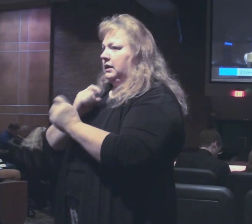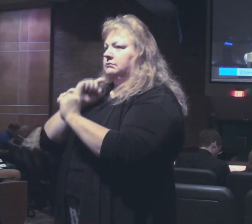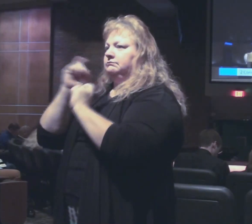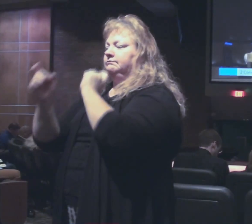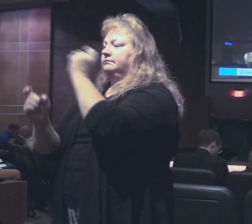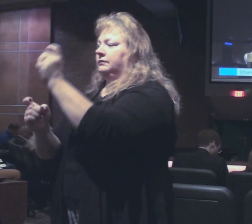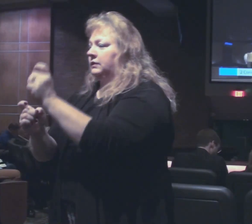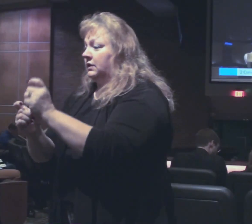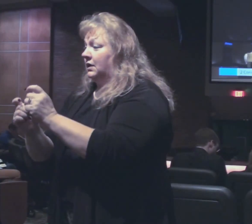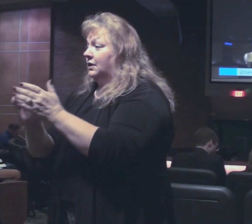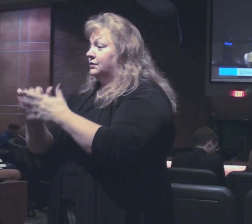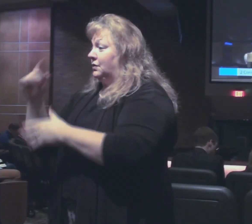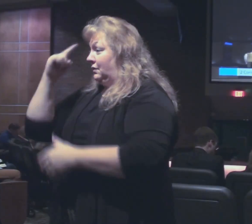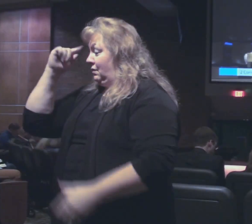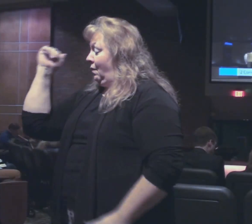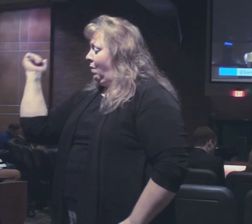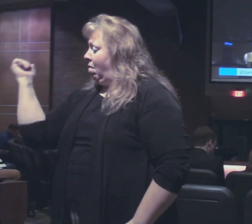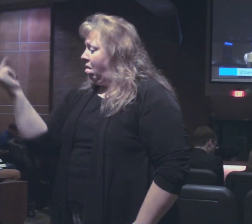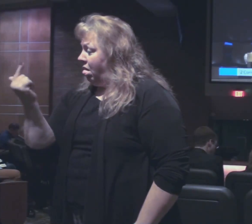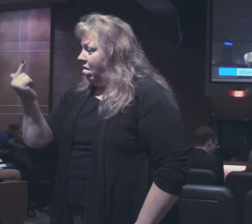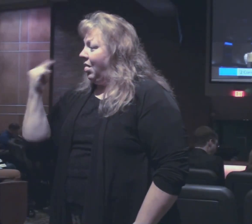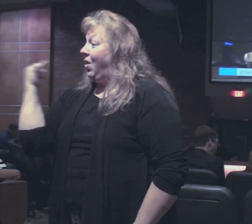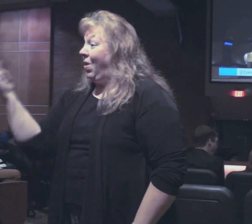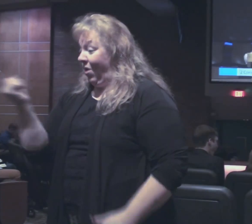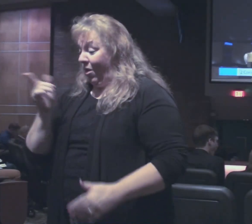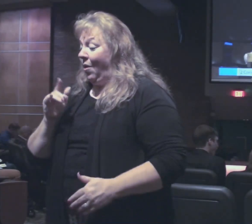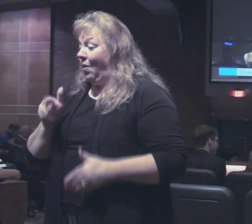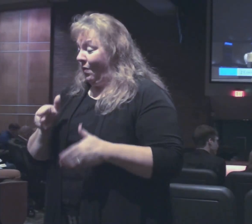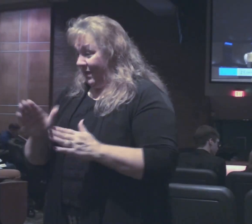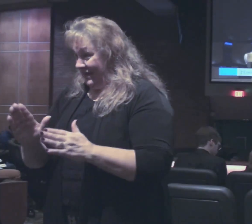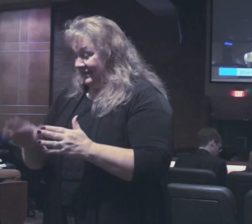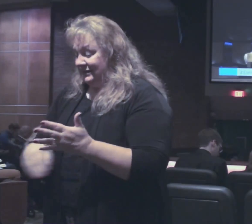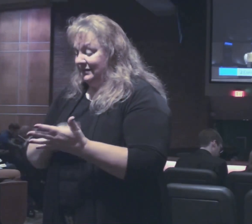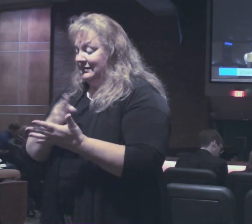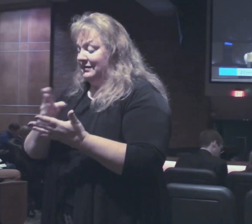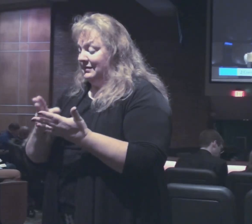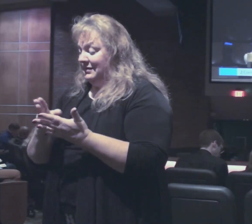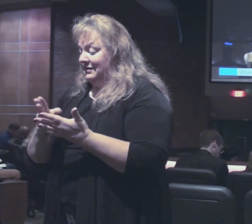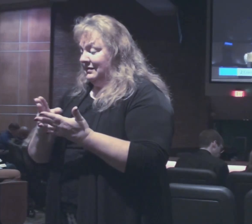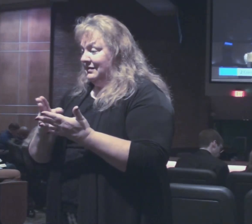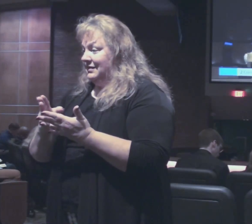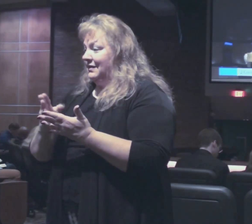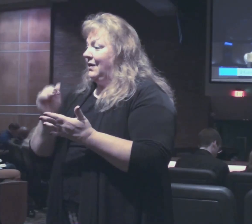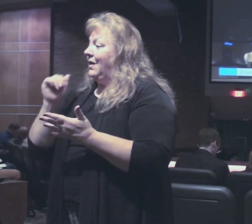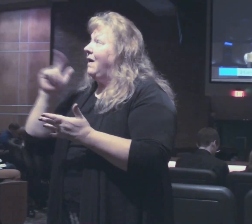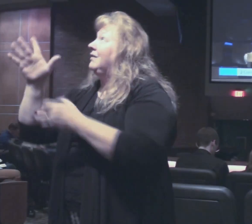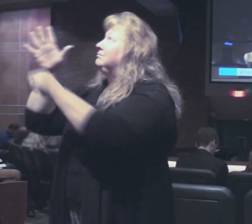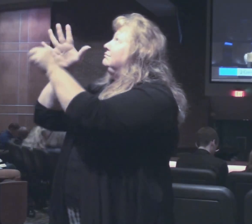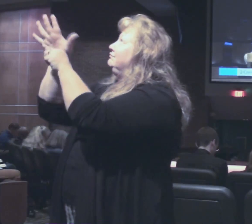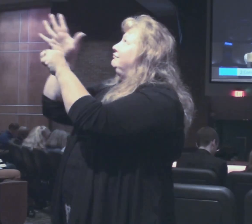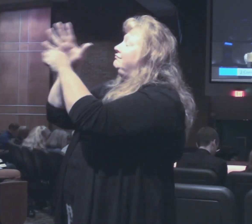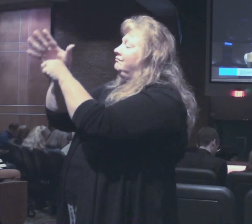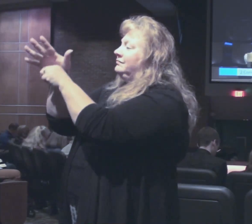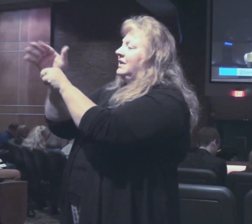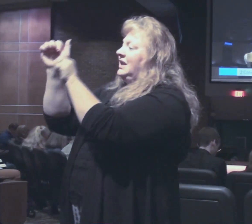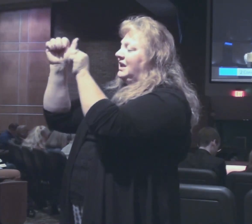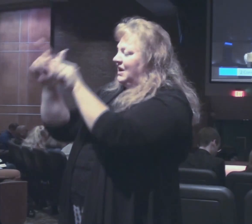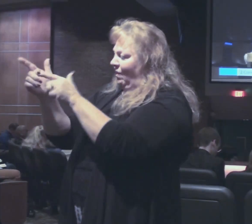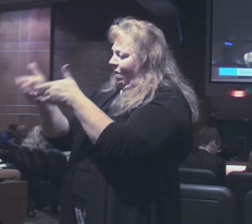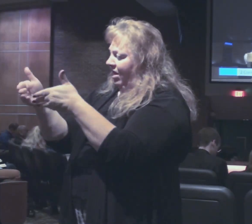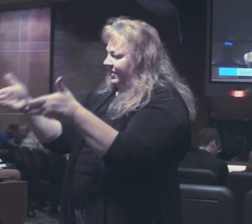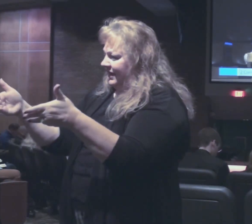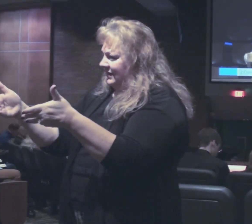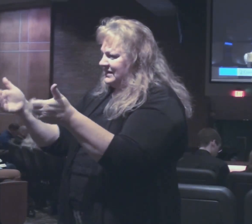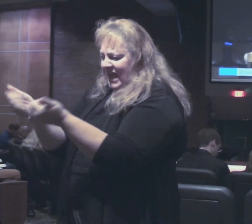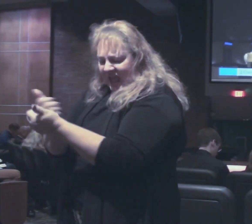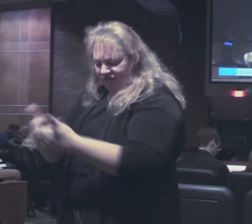you so that always second one having all sufficiency in all things